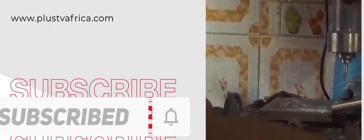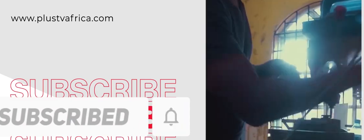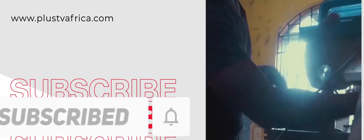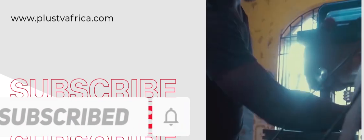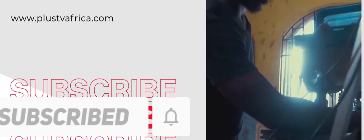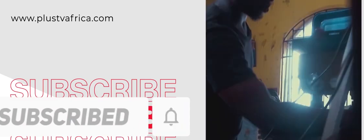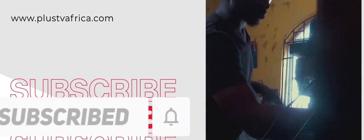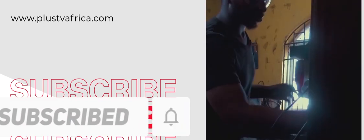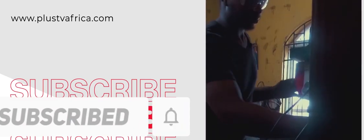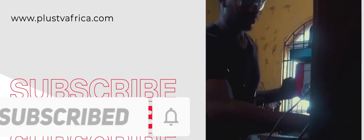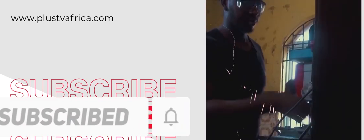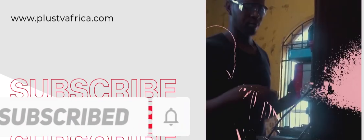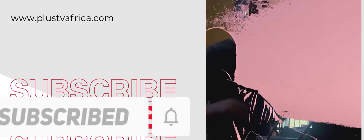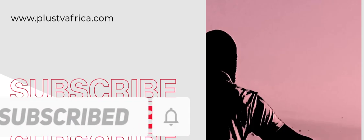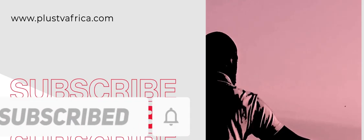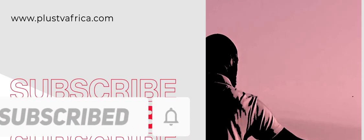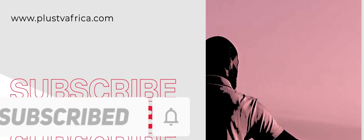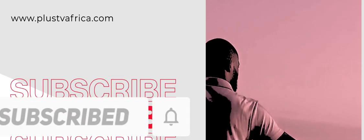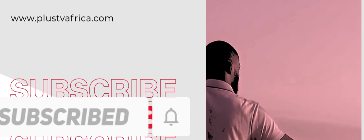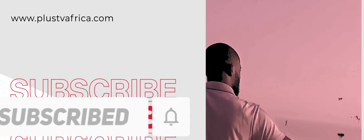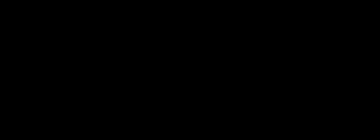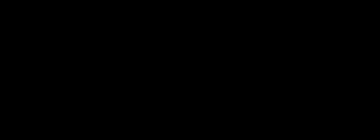get notified about fresh news. We'll next time. Bye. Bye.